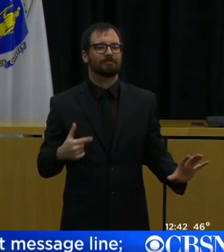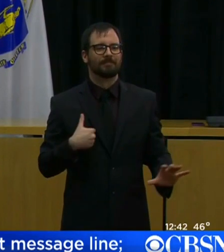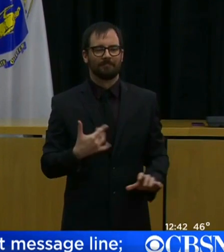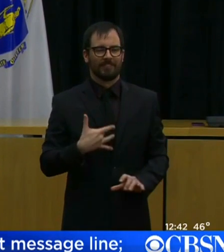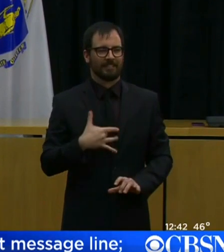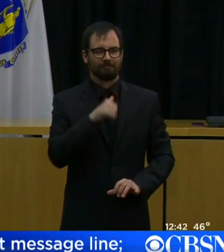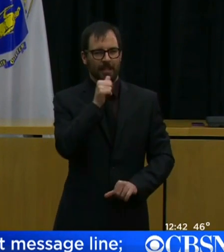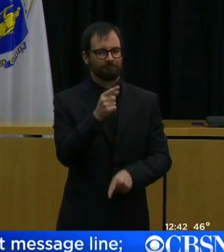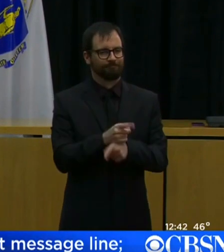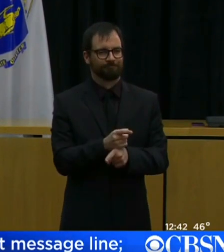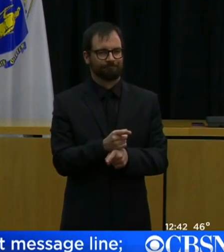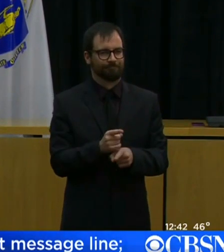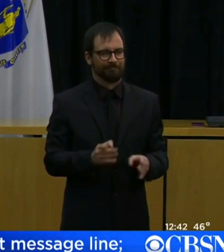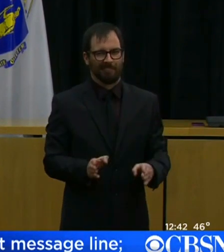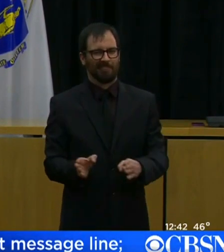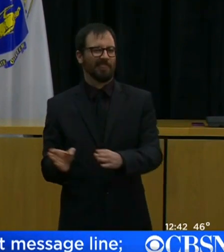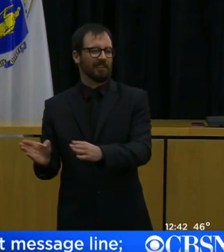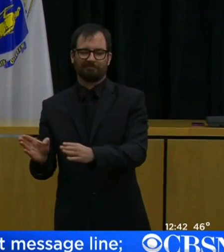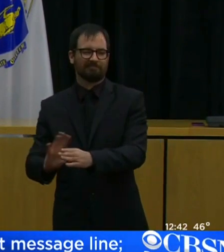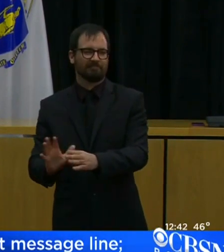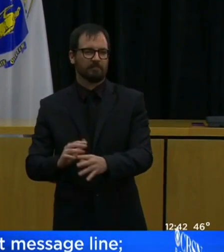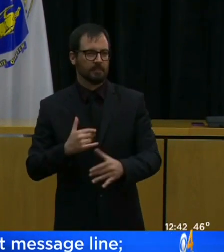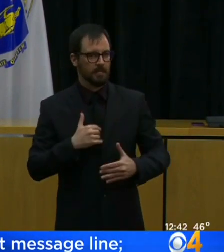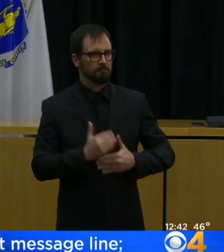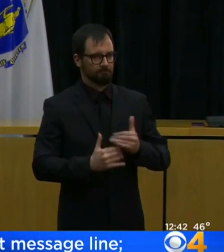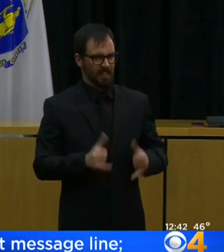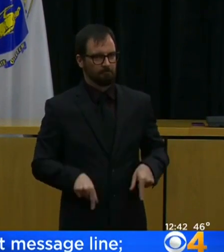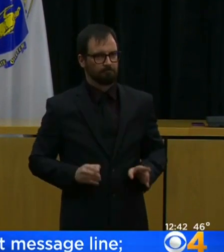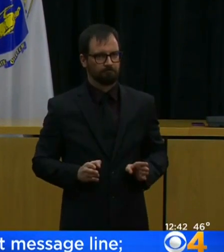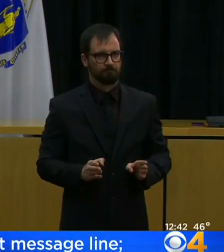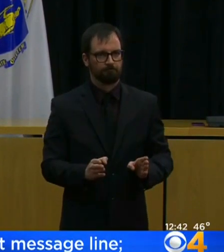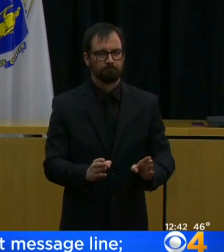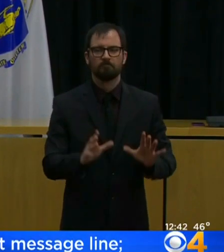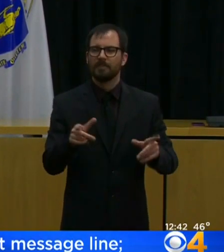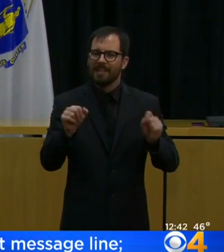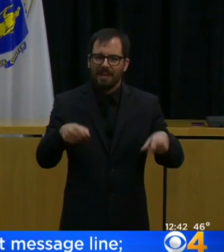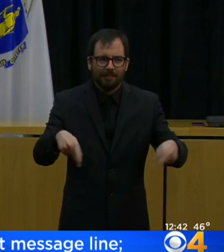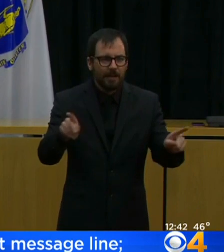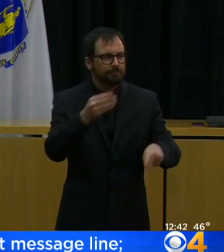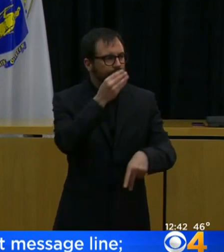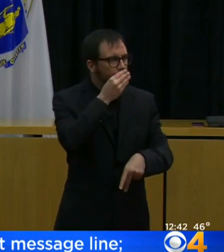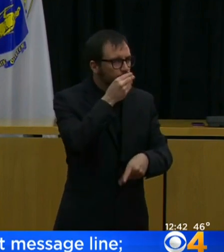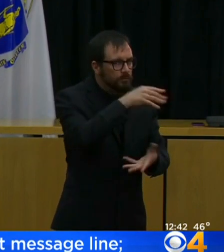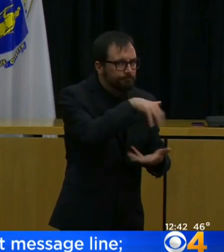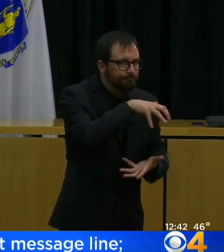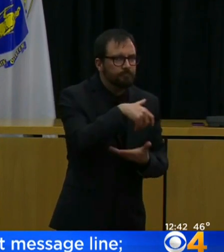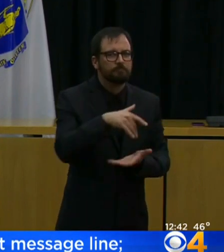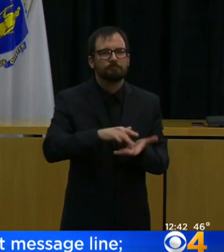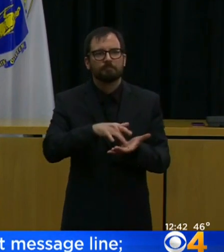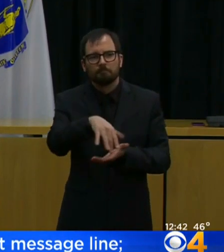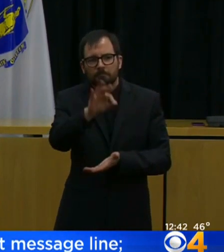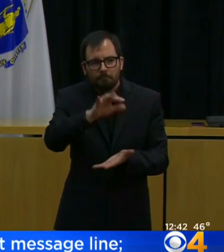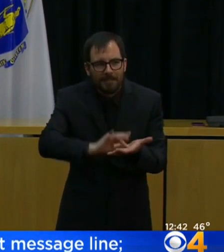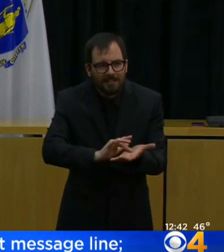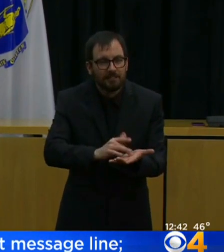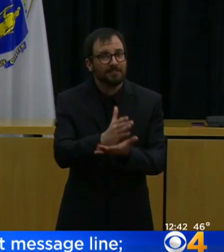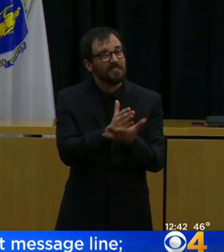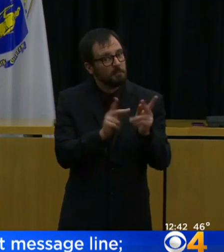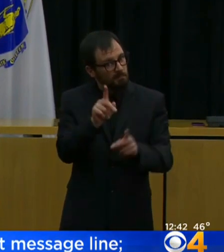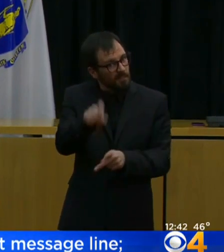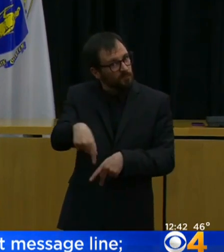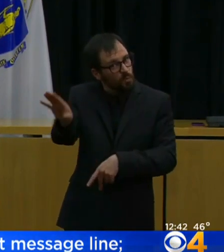And people do need to go to the grocery store. If they work in an essential business or they work providing an essential service, they need to be able to do that.